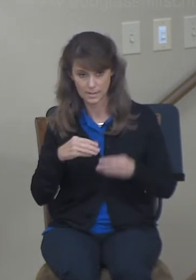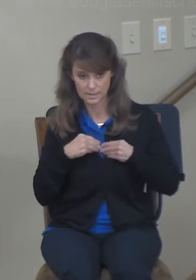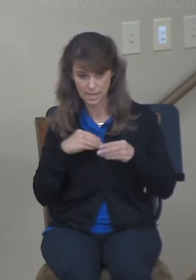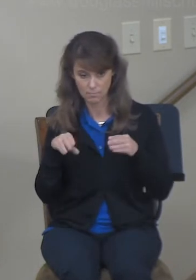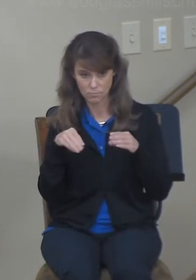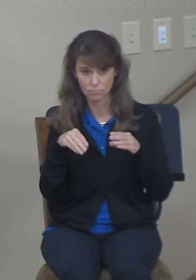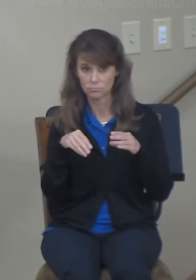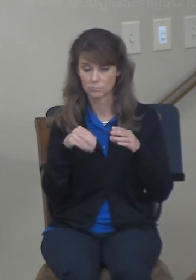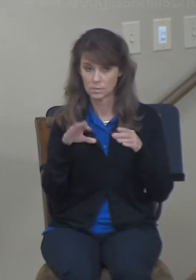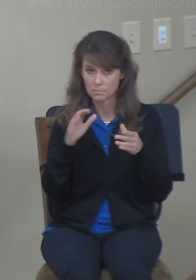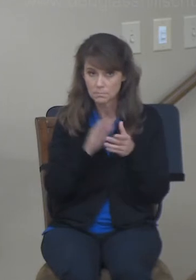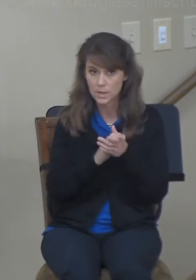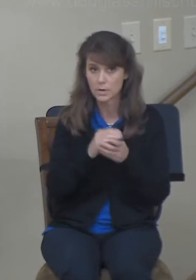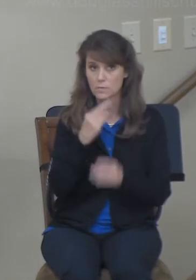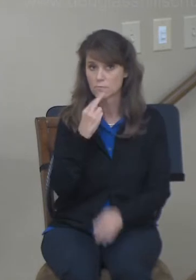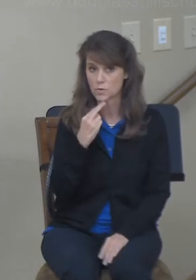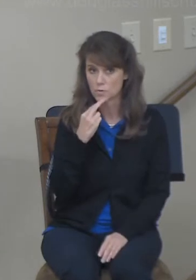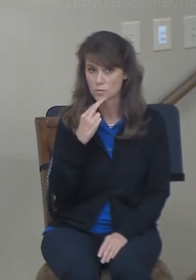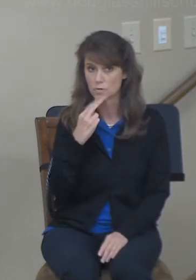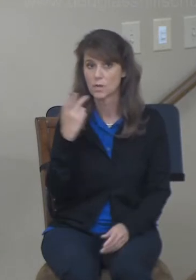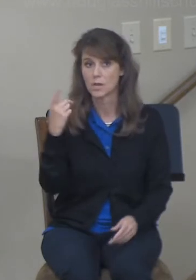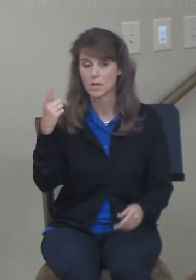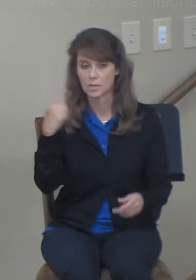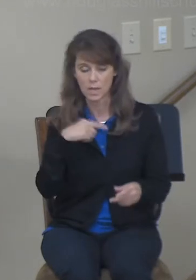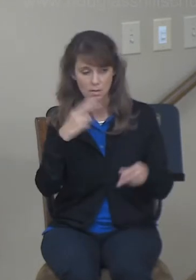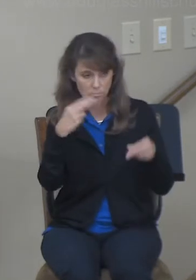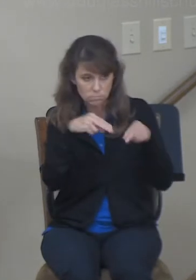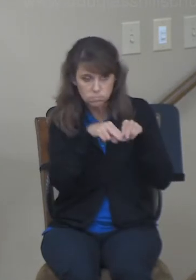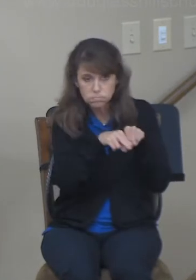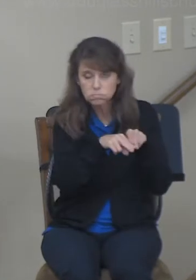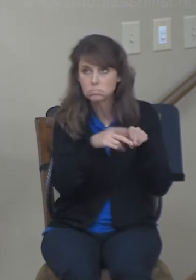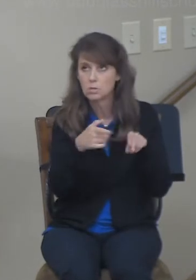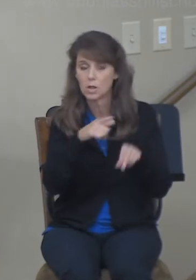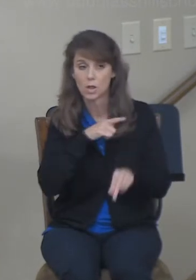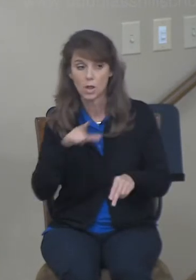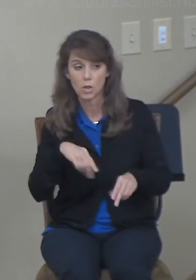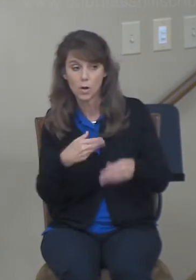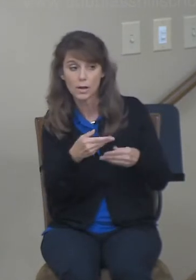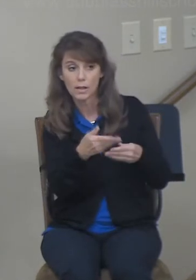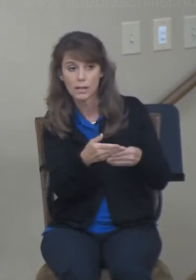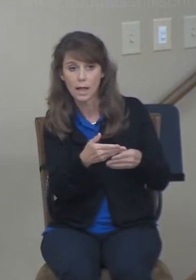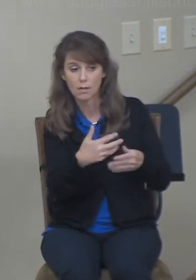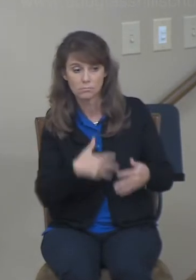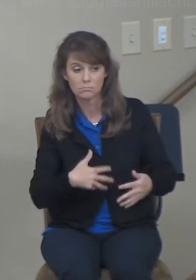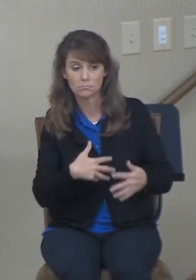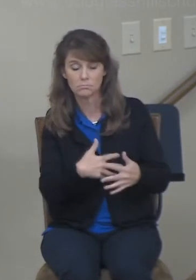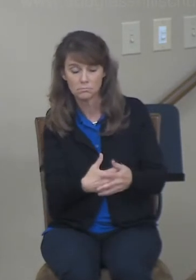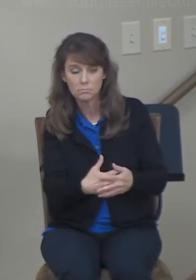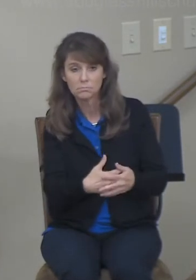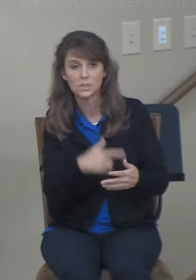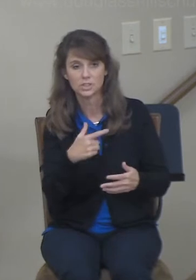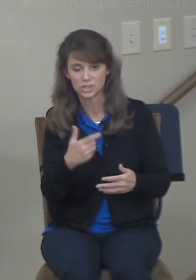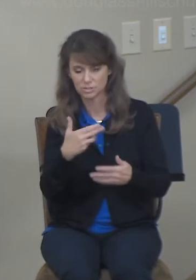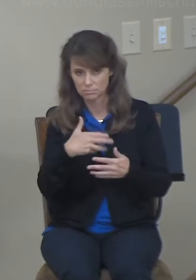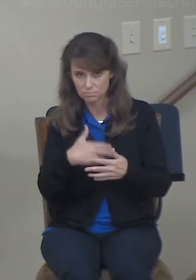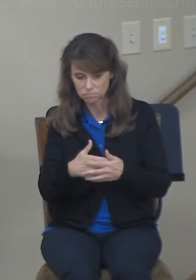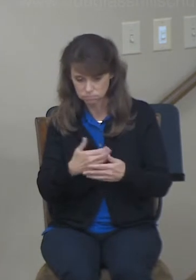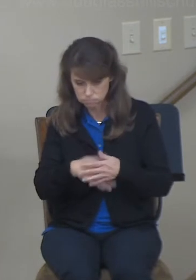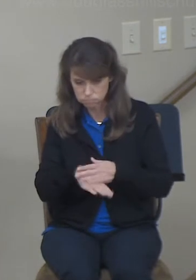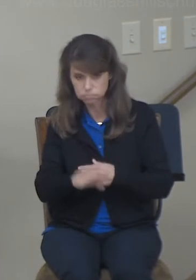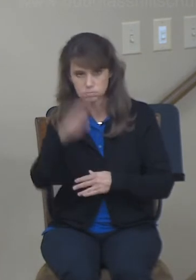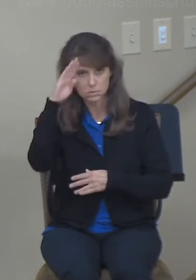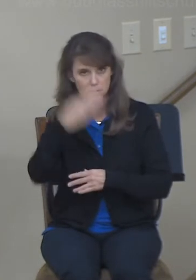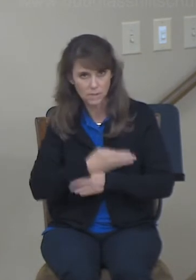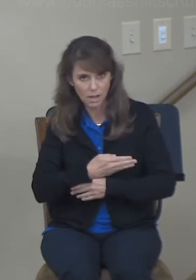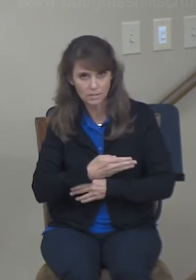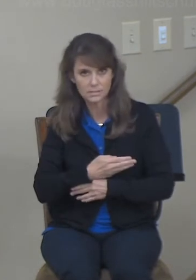his wife, and he went into her. And the Lord enabled her to conceive, and she gave birth to a son. Then the woman said to Naomi, blessed is